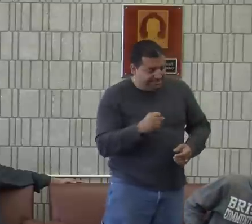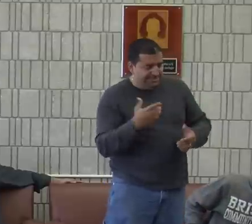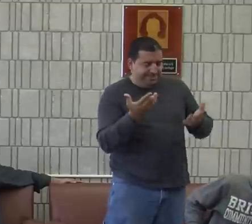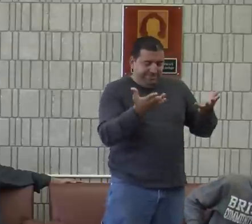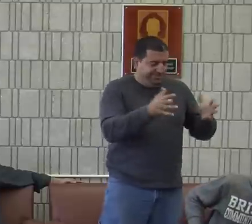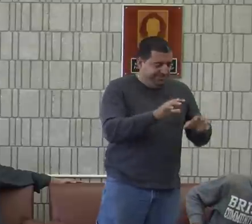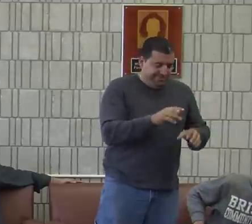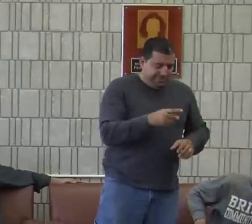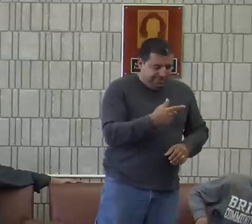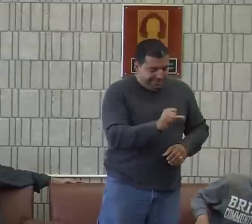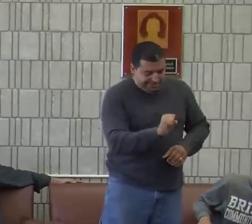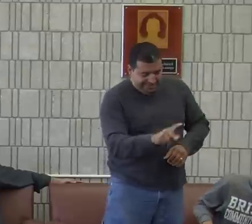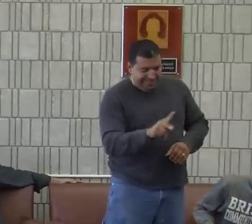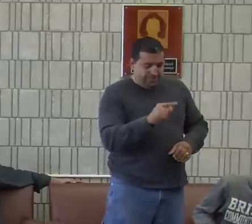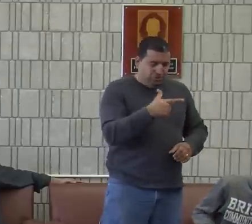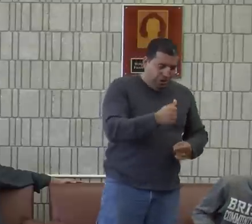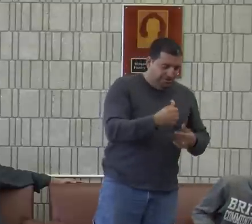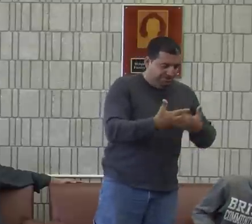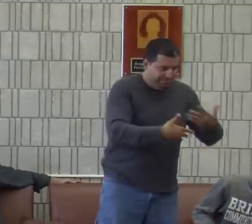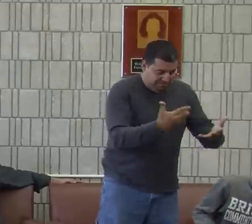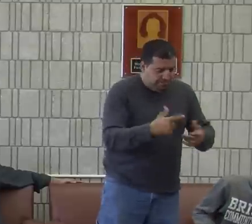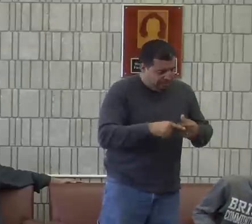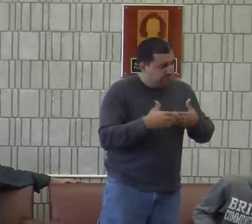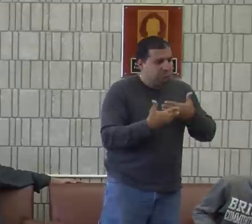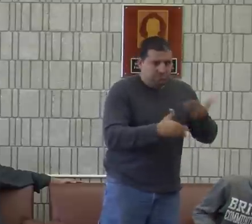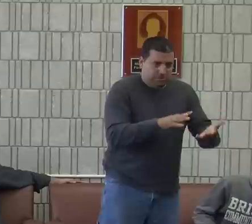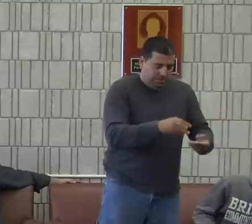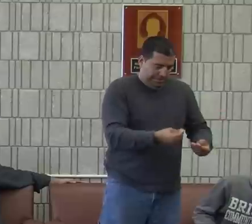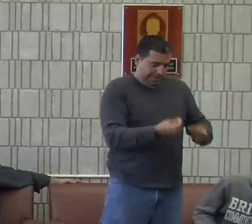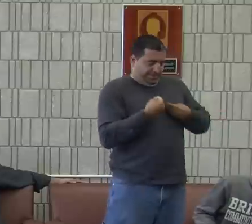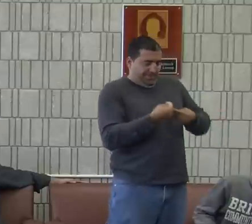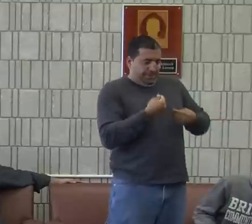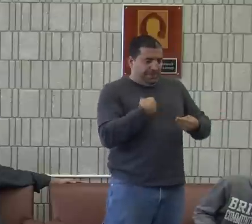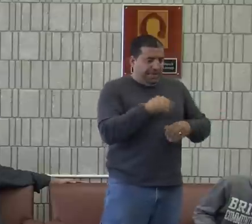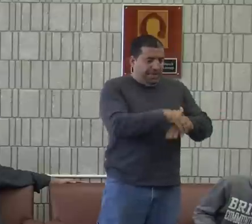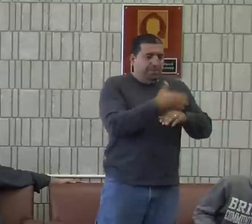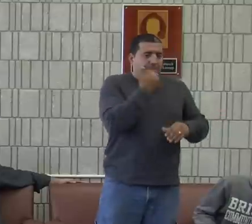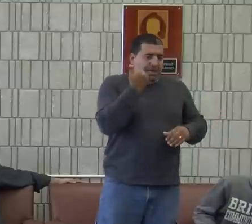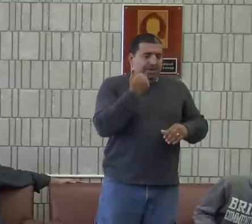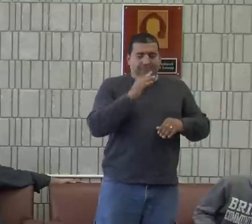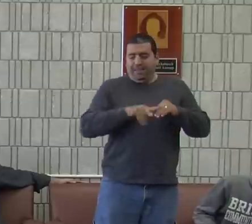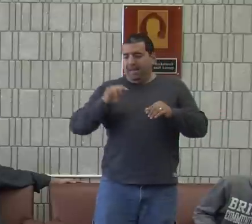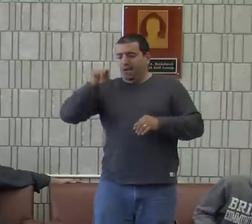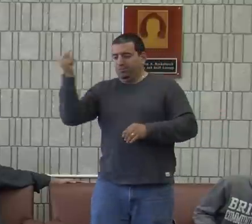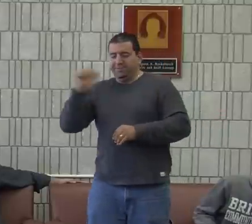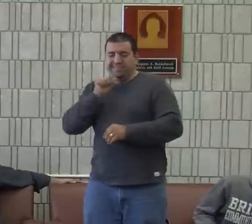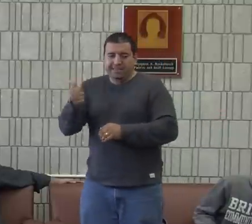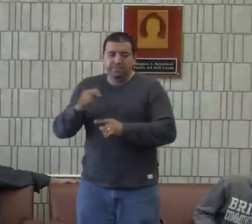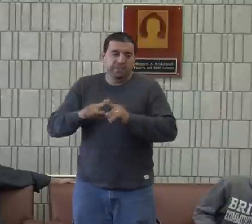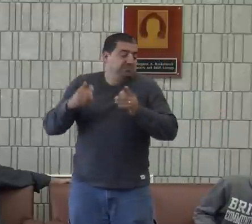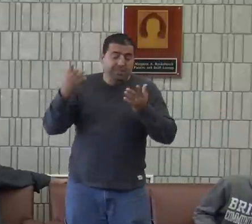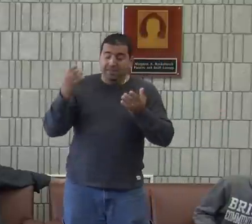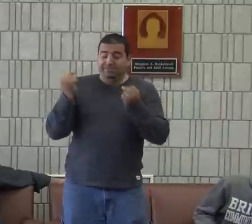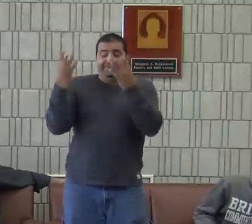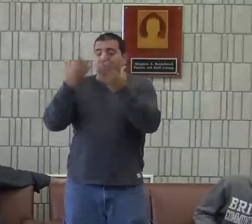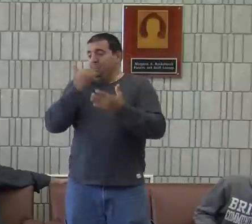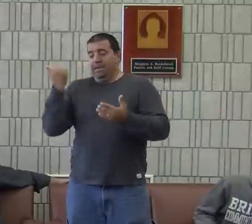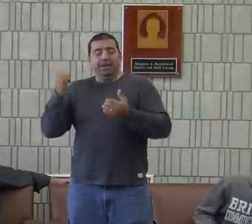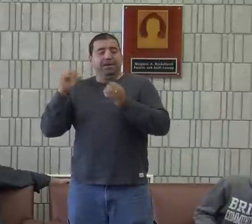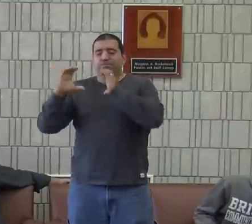improve my grammar. And, you know, it was a pain in the butt with the GA and the SK stuff. I mean,